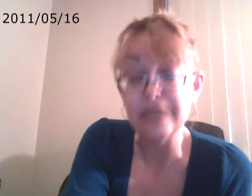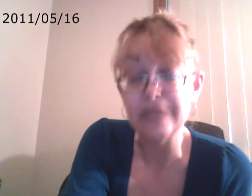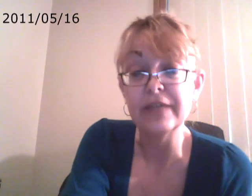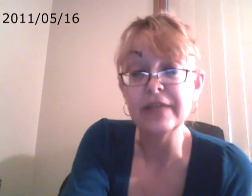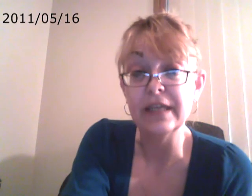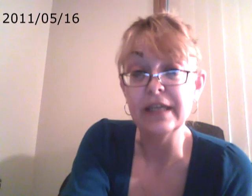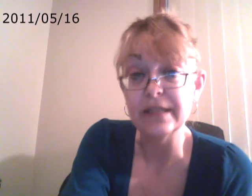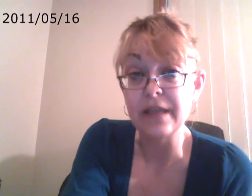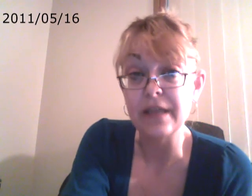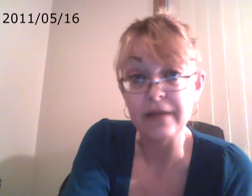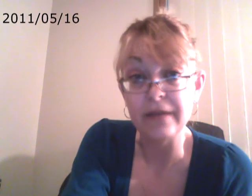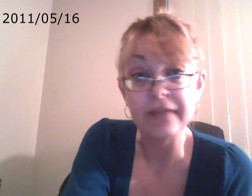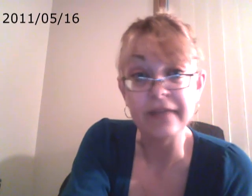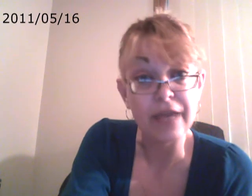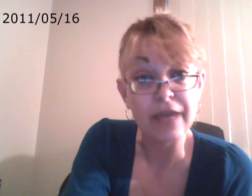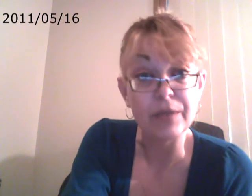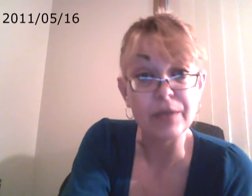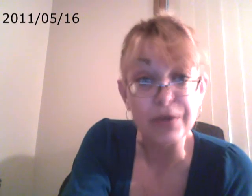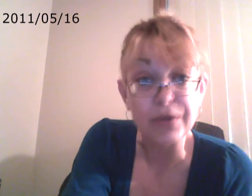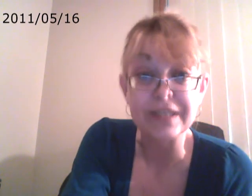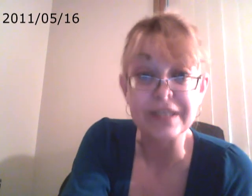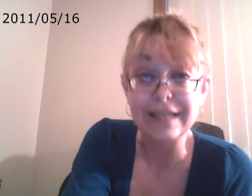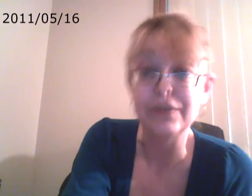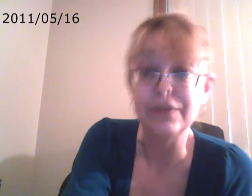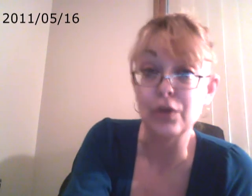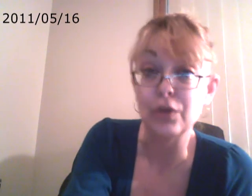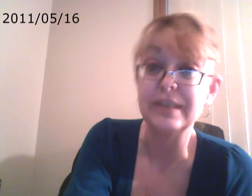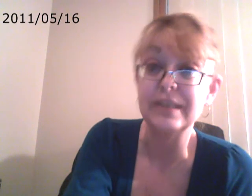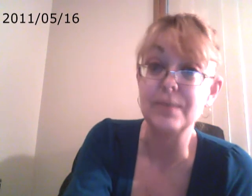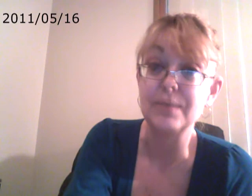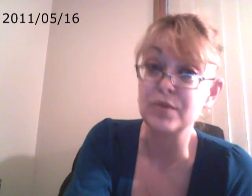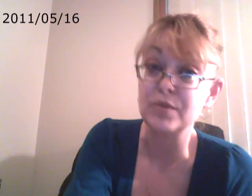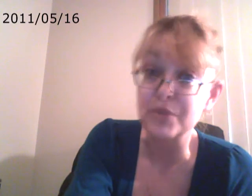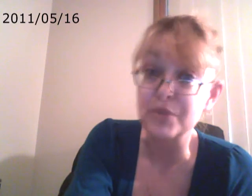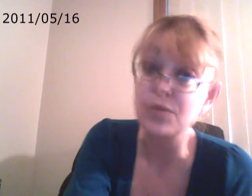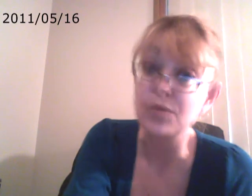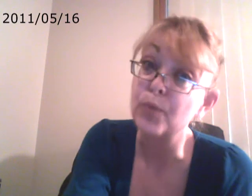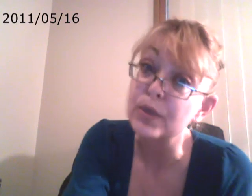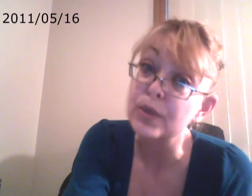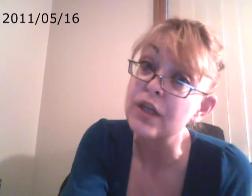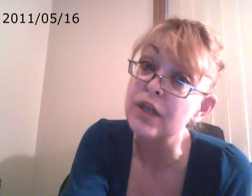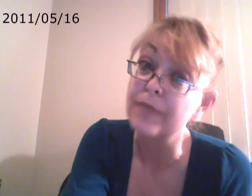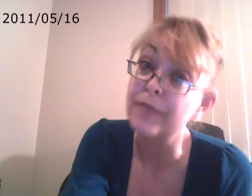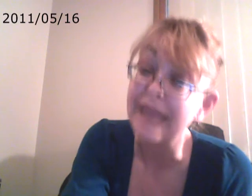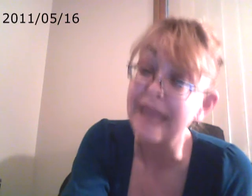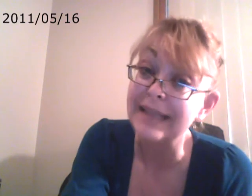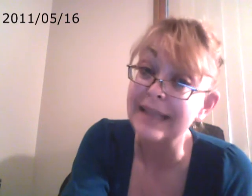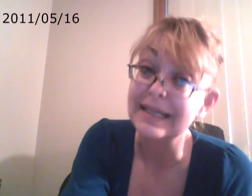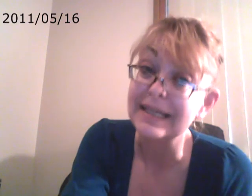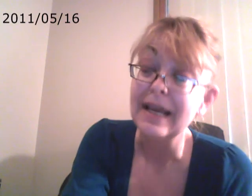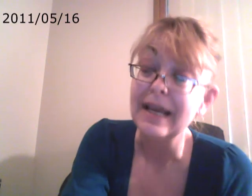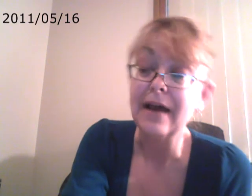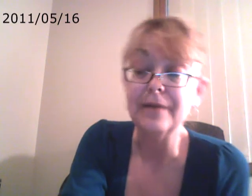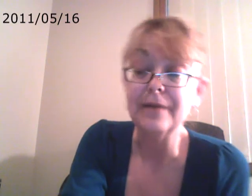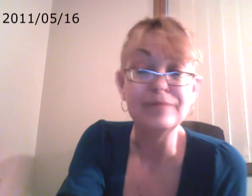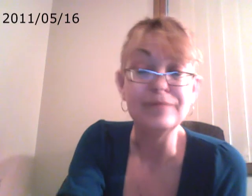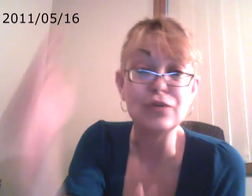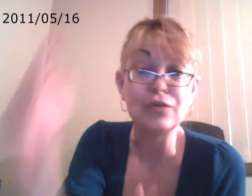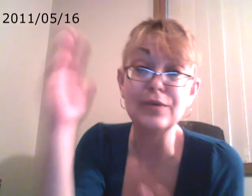he is a loving, caring person, even though he's the most miserable person on the planet. I don't know what